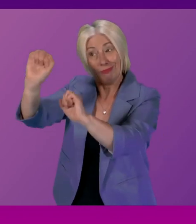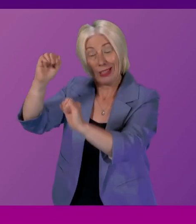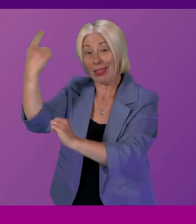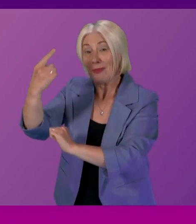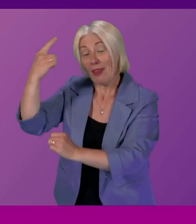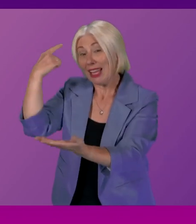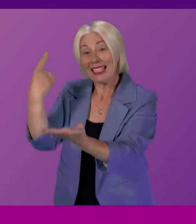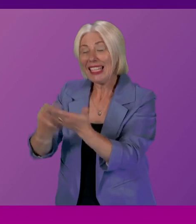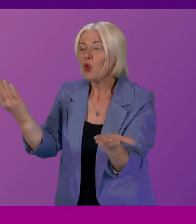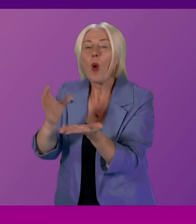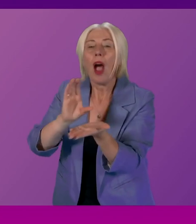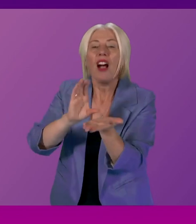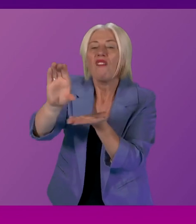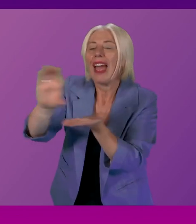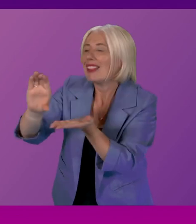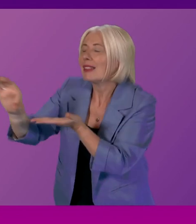where to invest